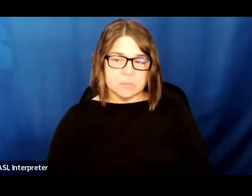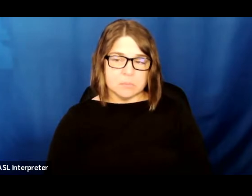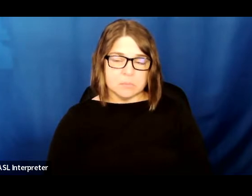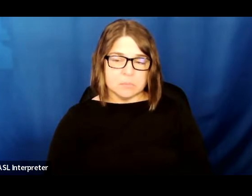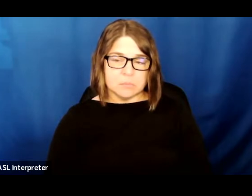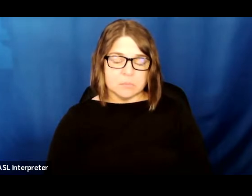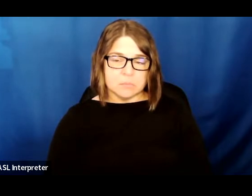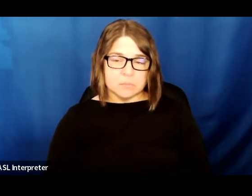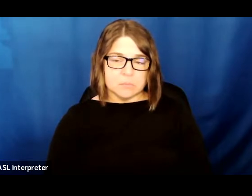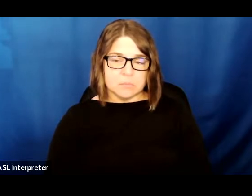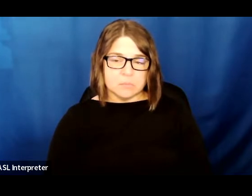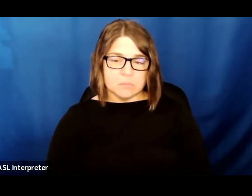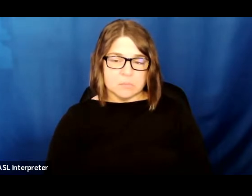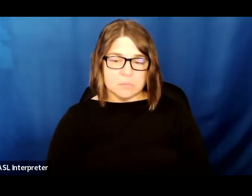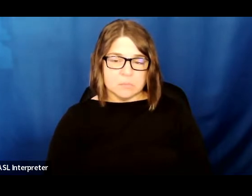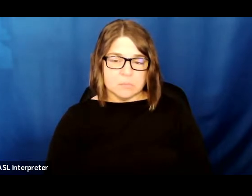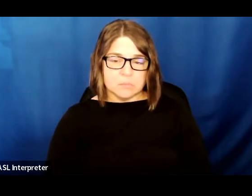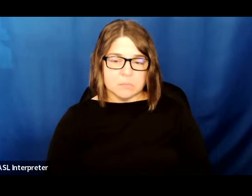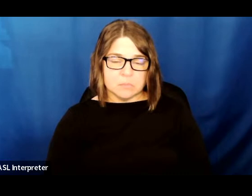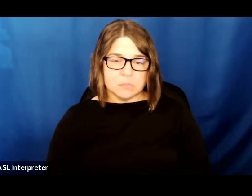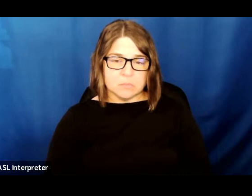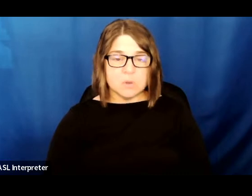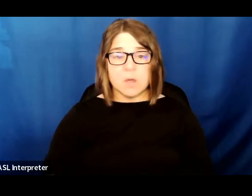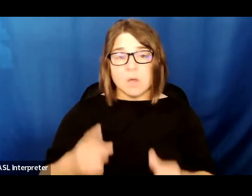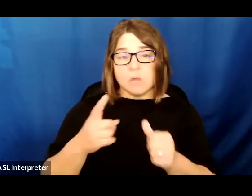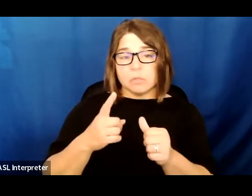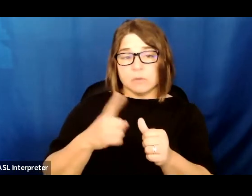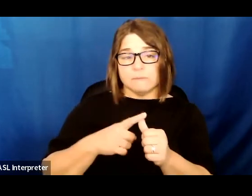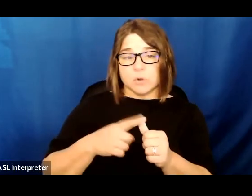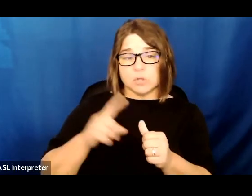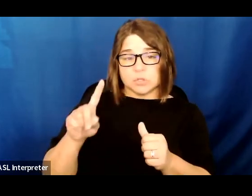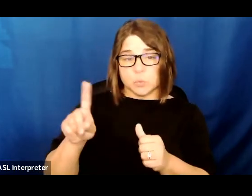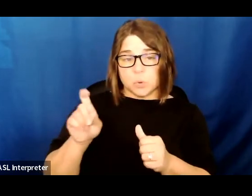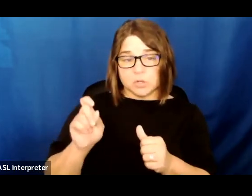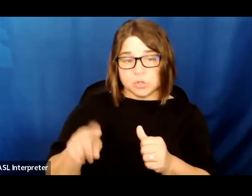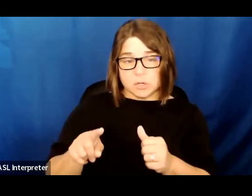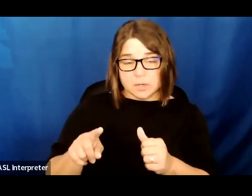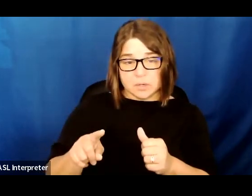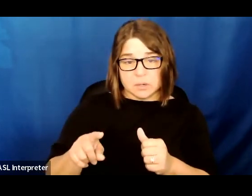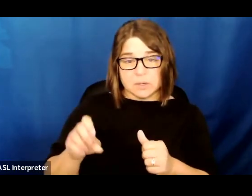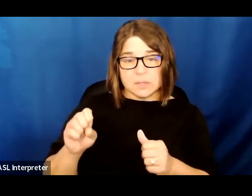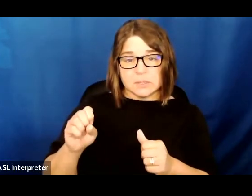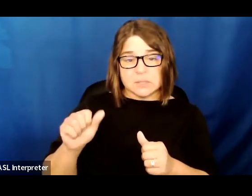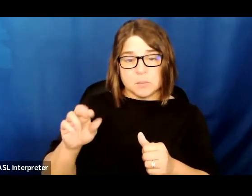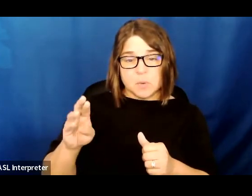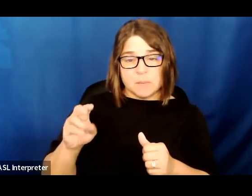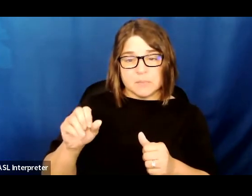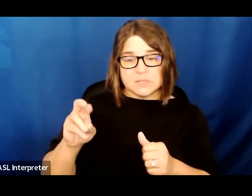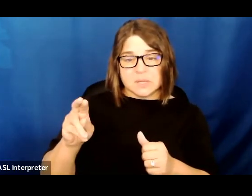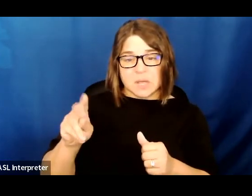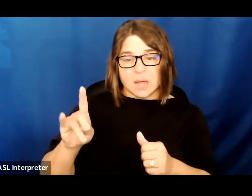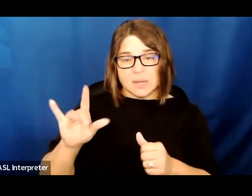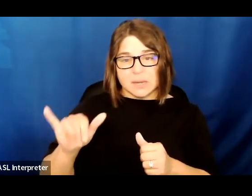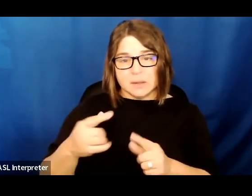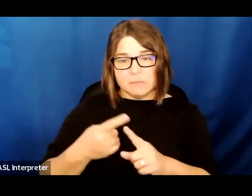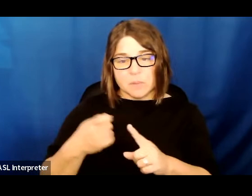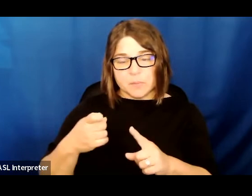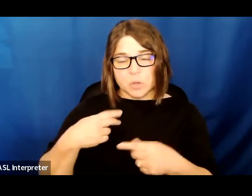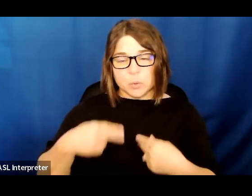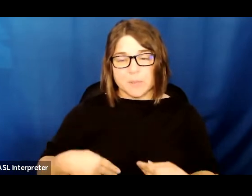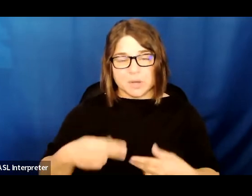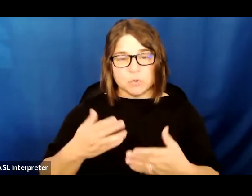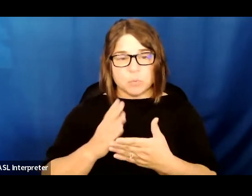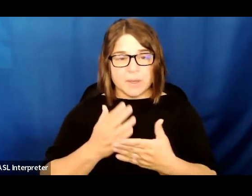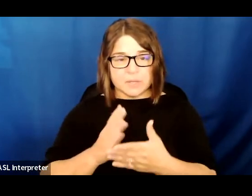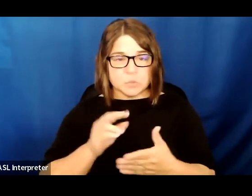All right. Our first question is for Samar Miskadi from Human Rights Watch. The